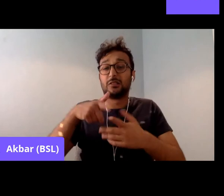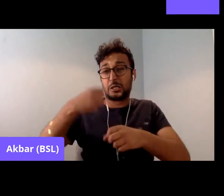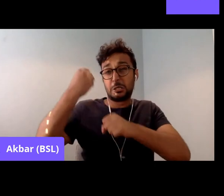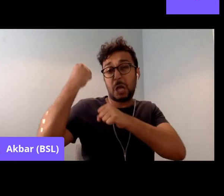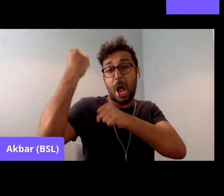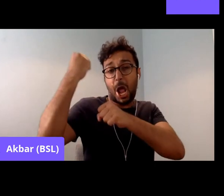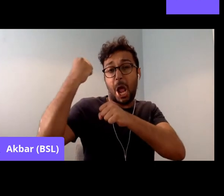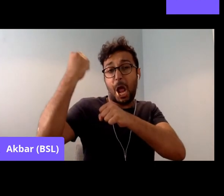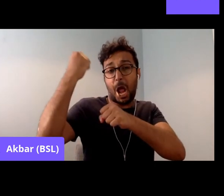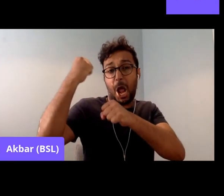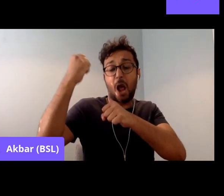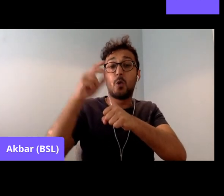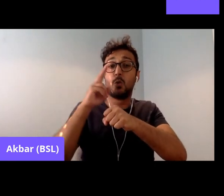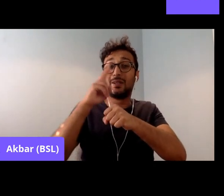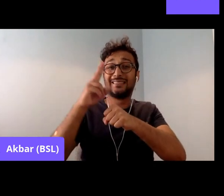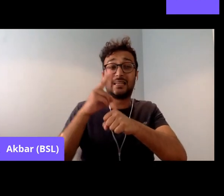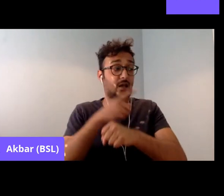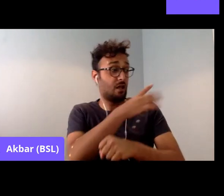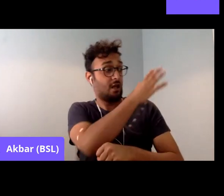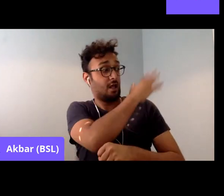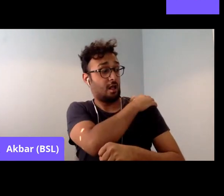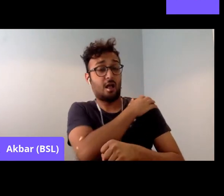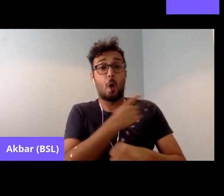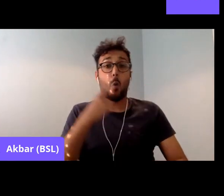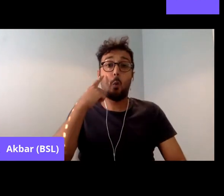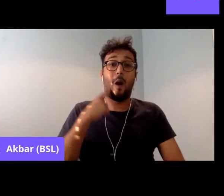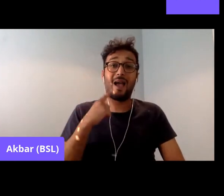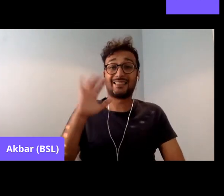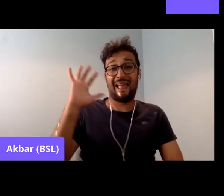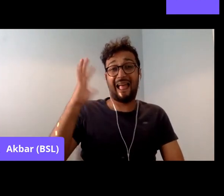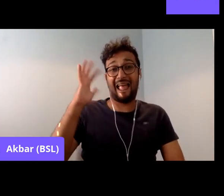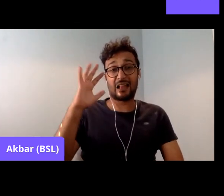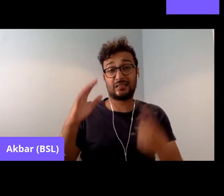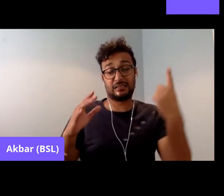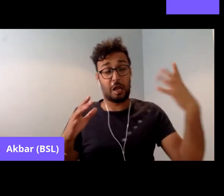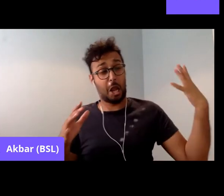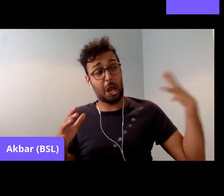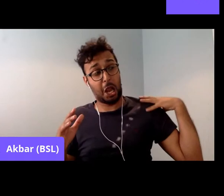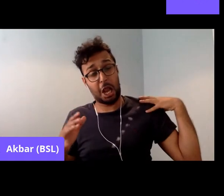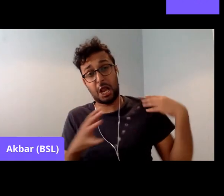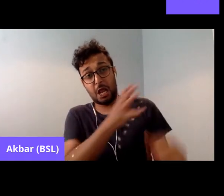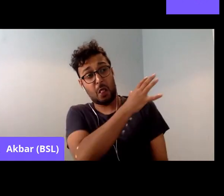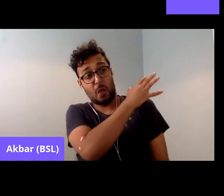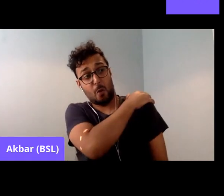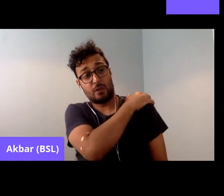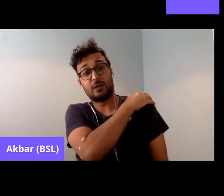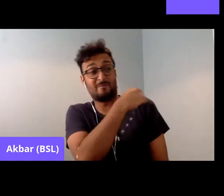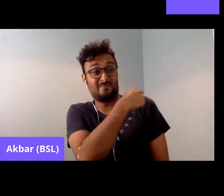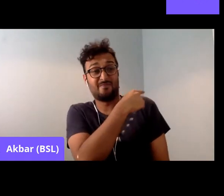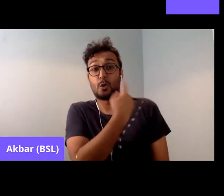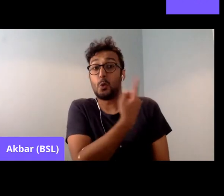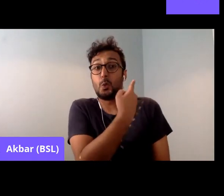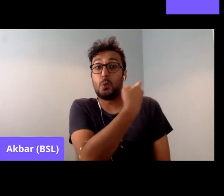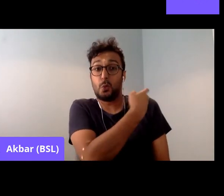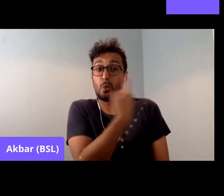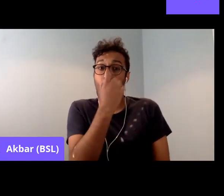huge white hand on her shoulder, which belonged to one of the, one of the trade union officials.